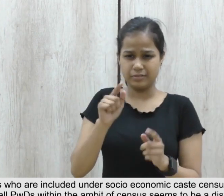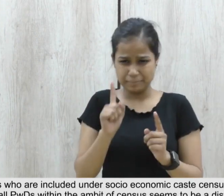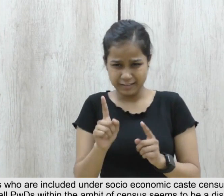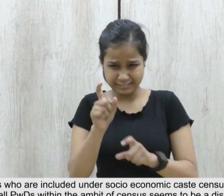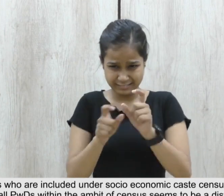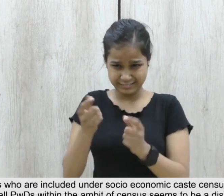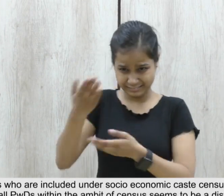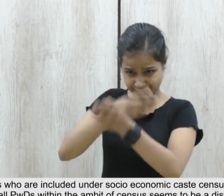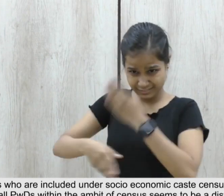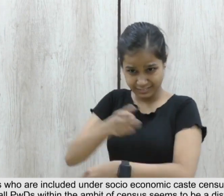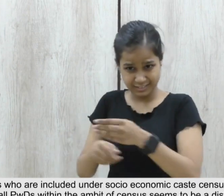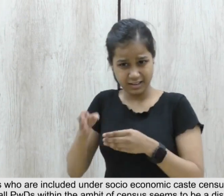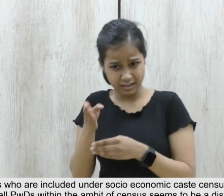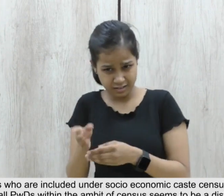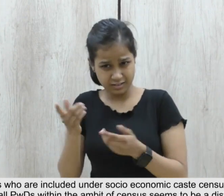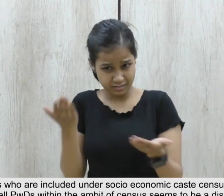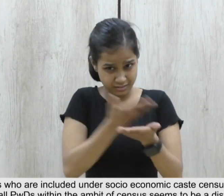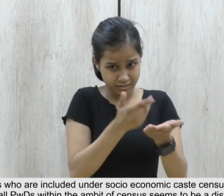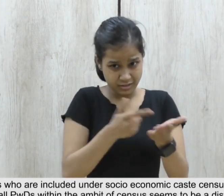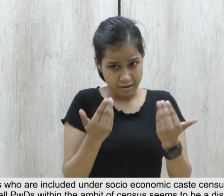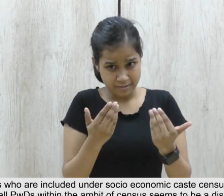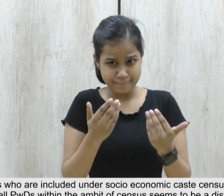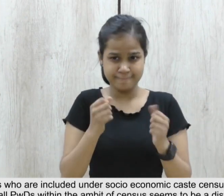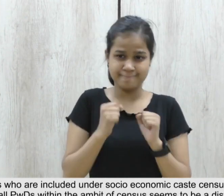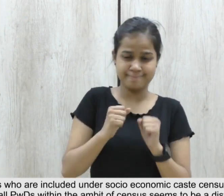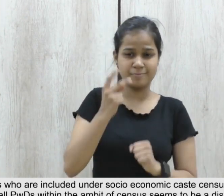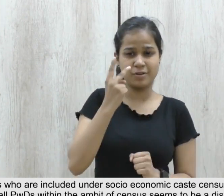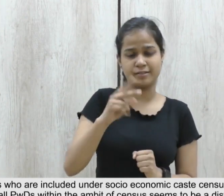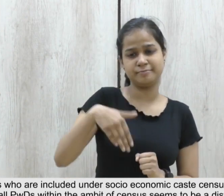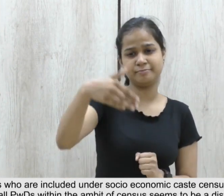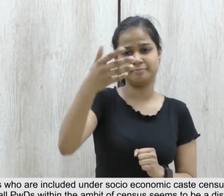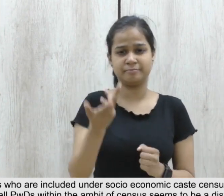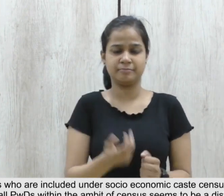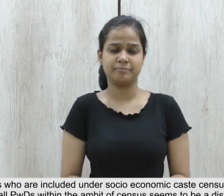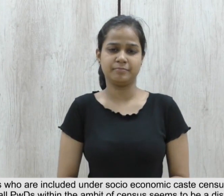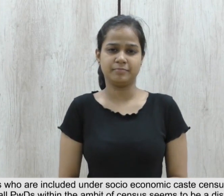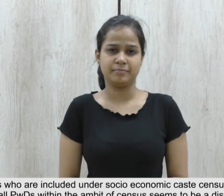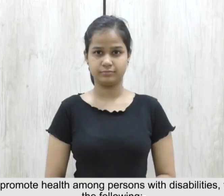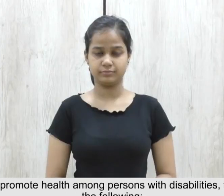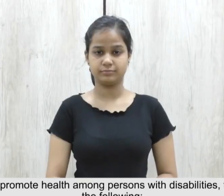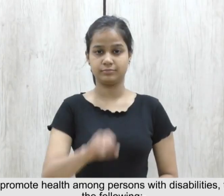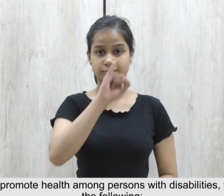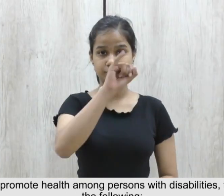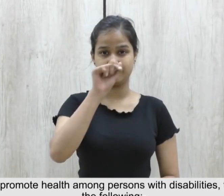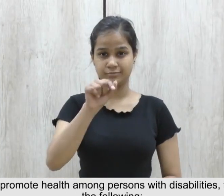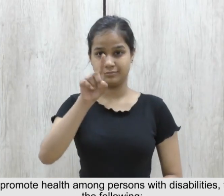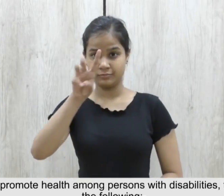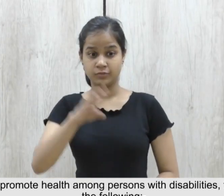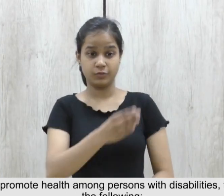seems to be a distant objective. 6.13